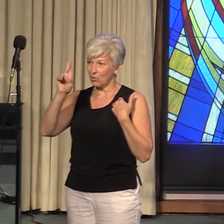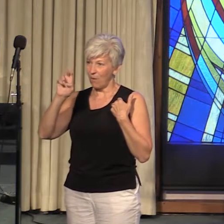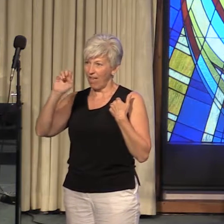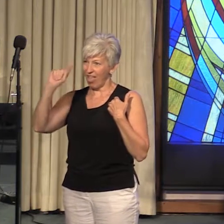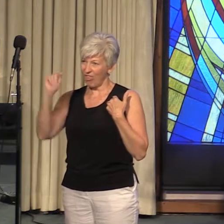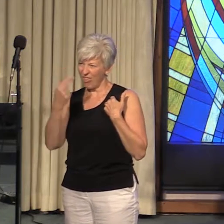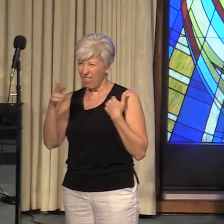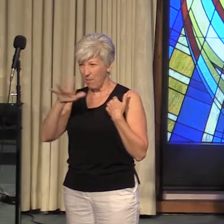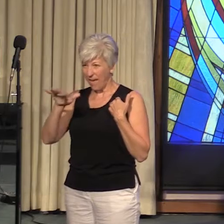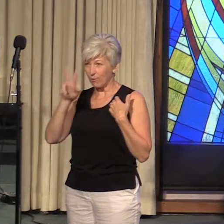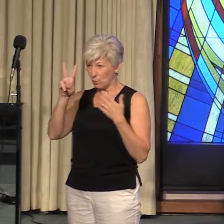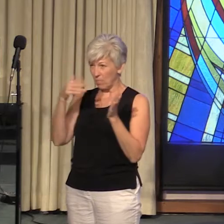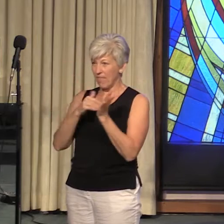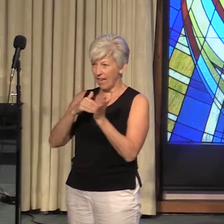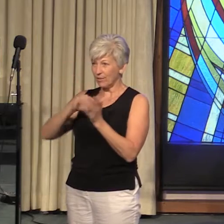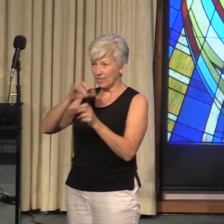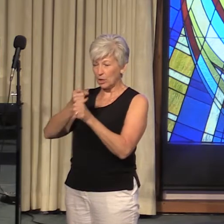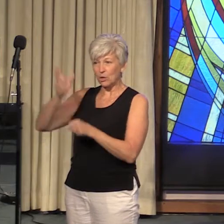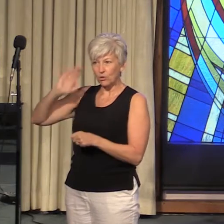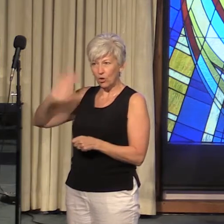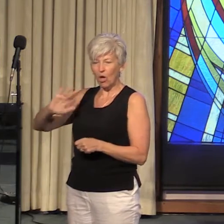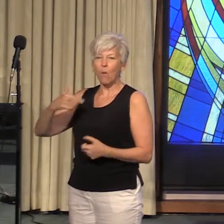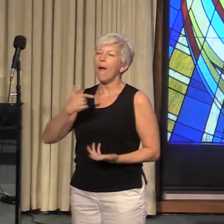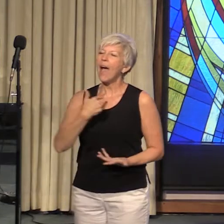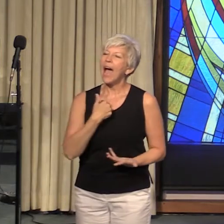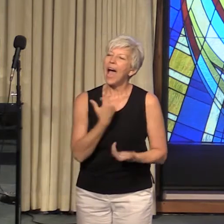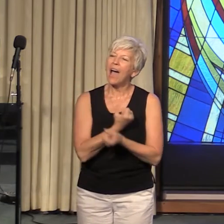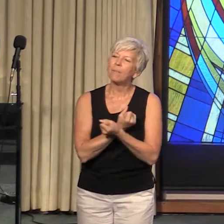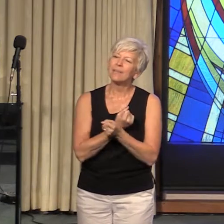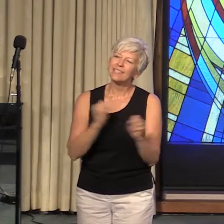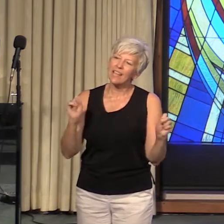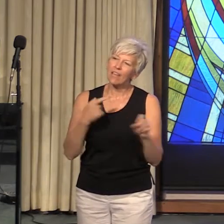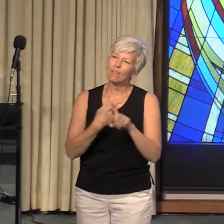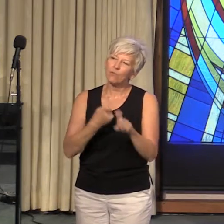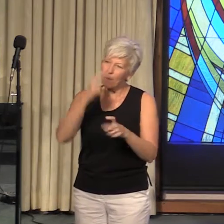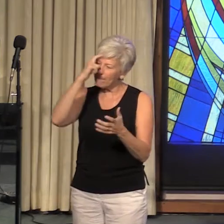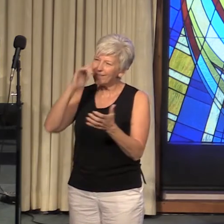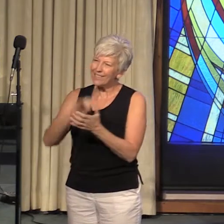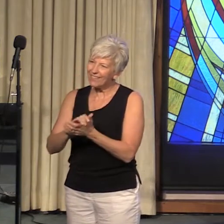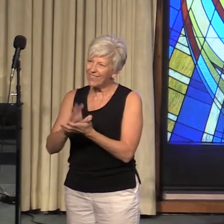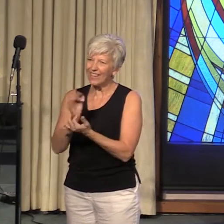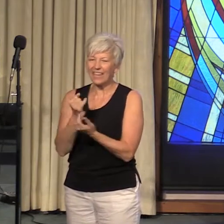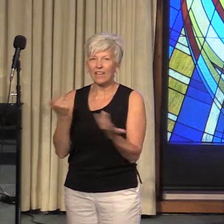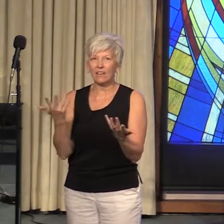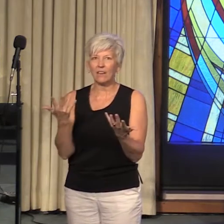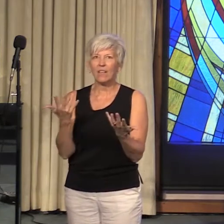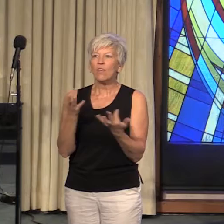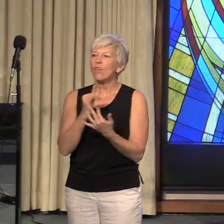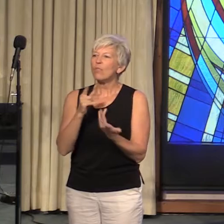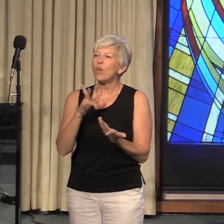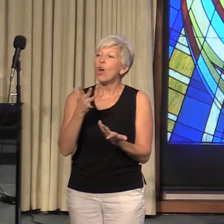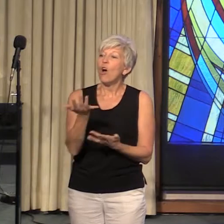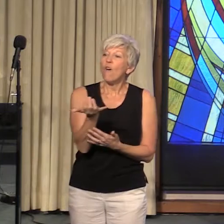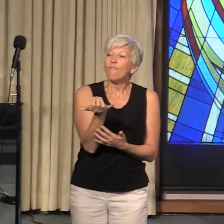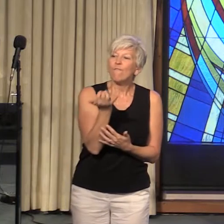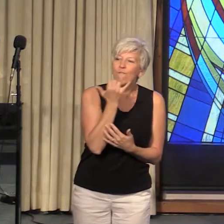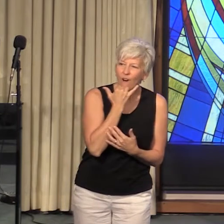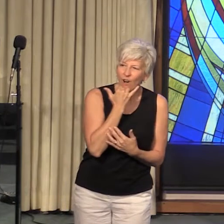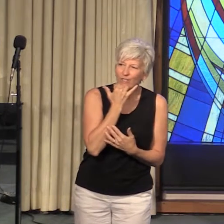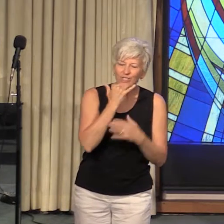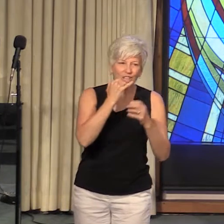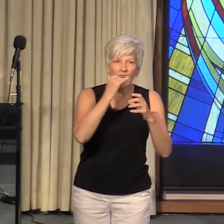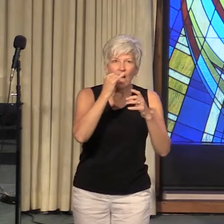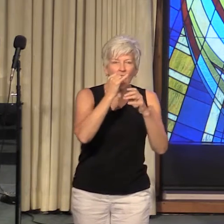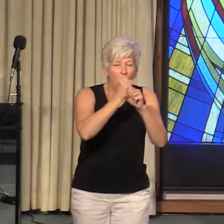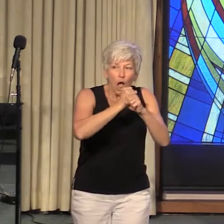I'm saved from believing in the false illusion that I'm somehow separate from God. You see, he taught all of